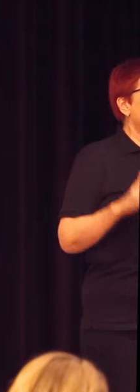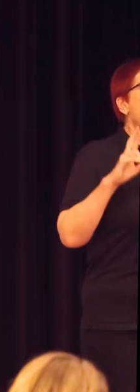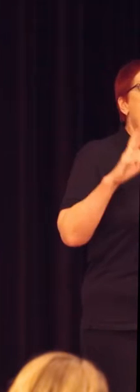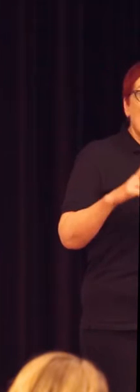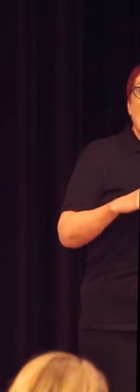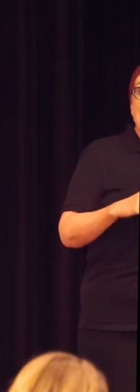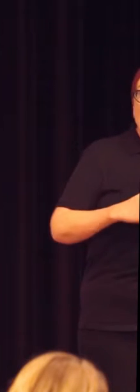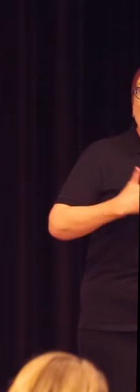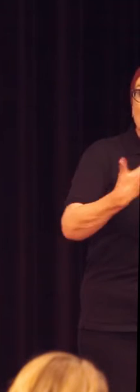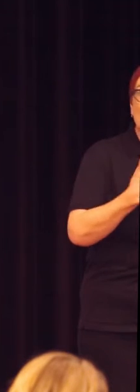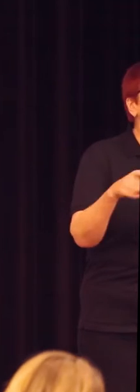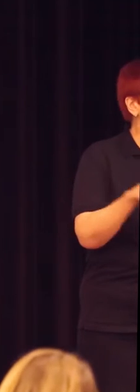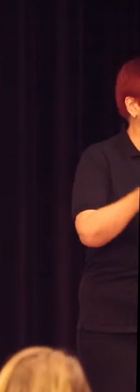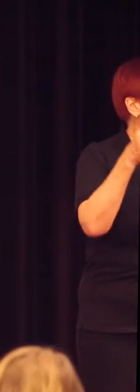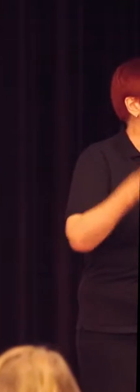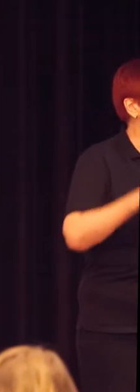decision too.